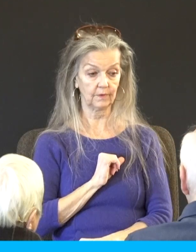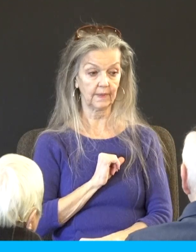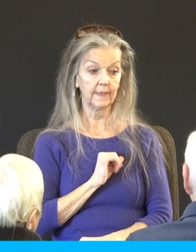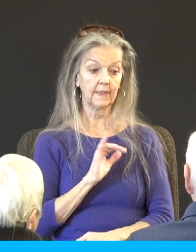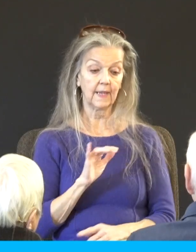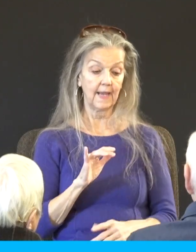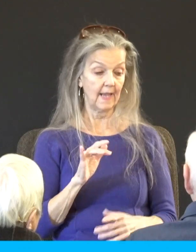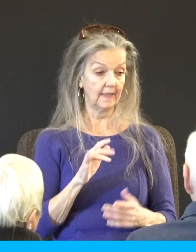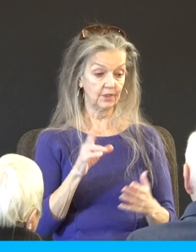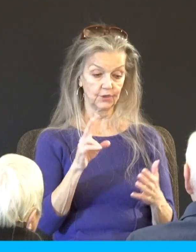you up